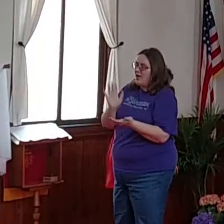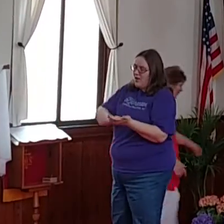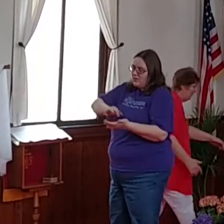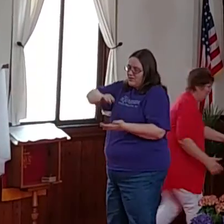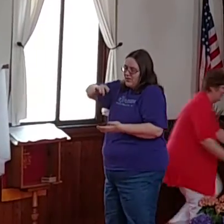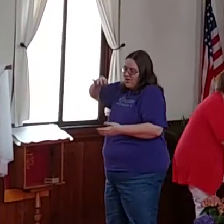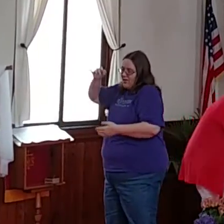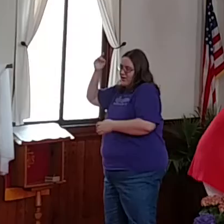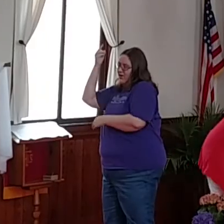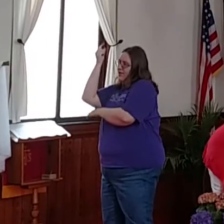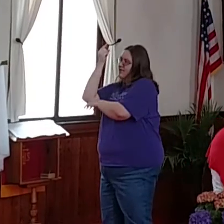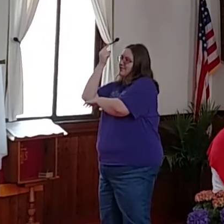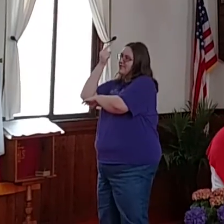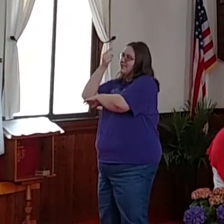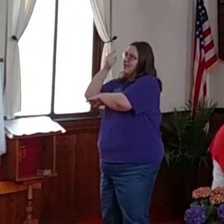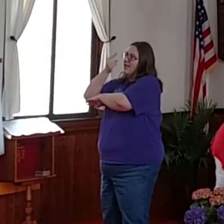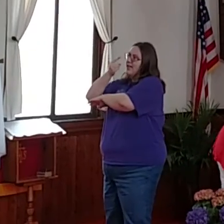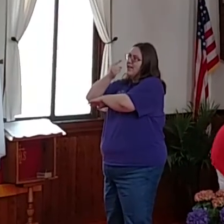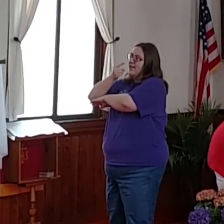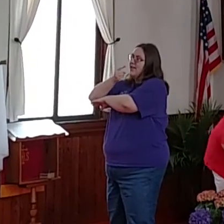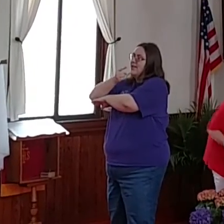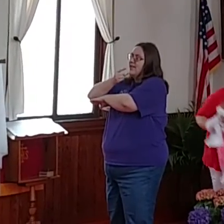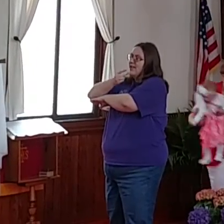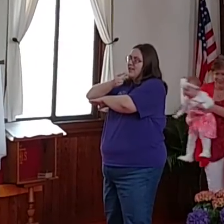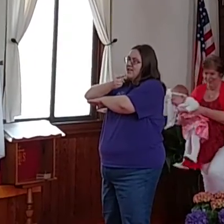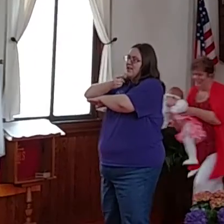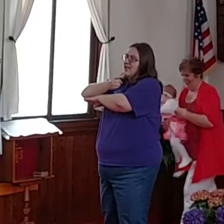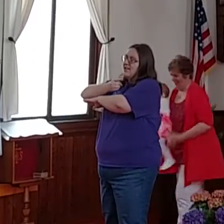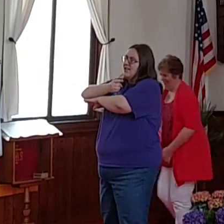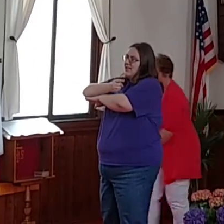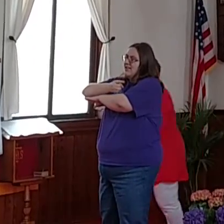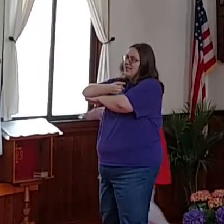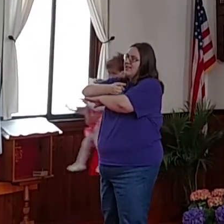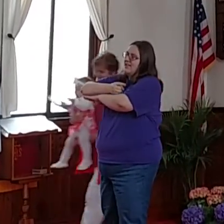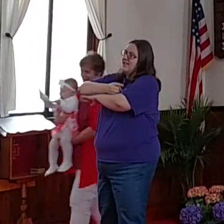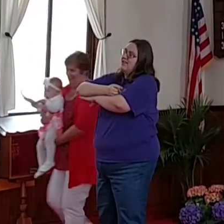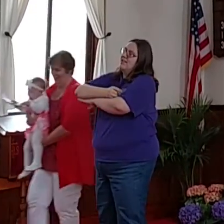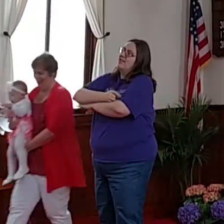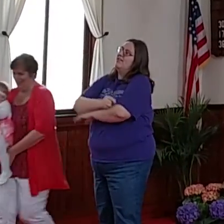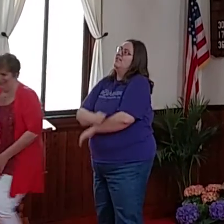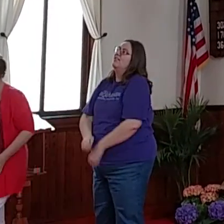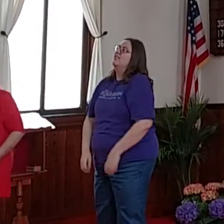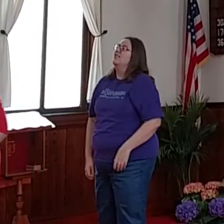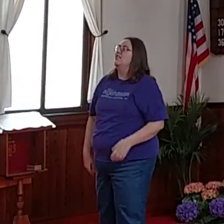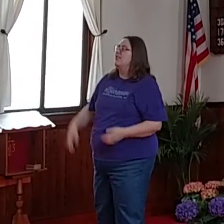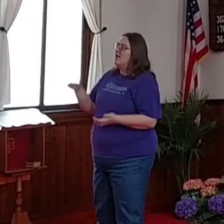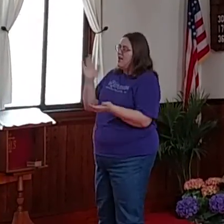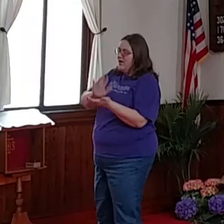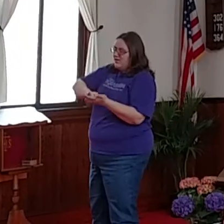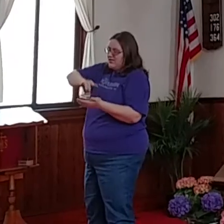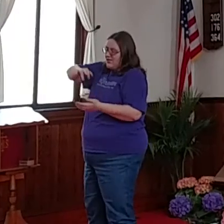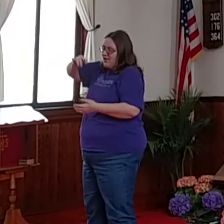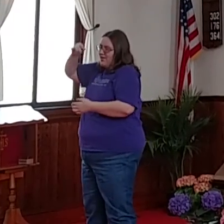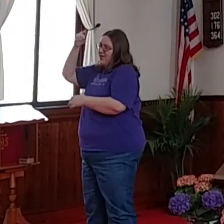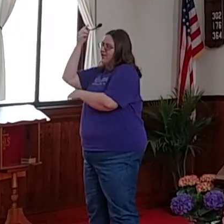oh Glorious day, glorious